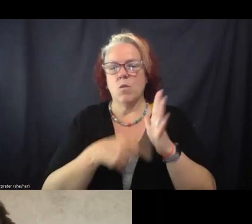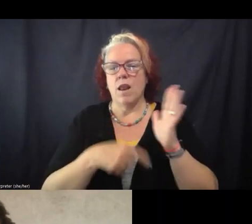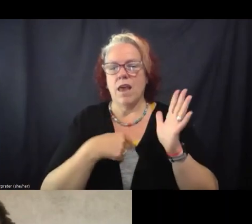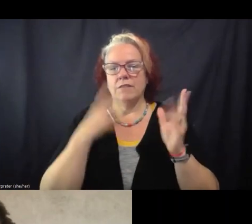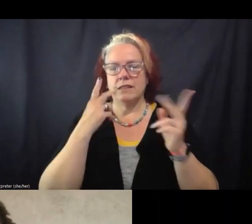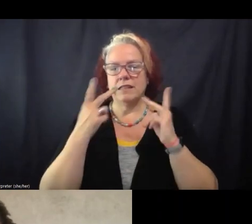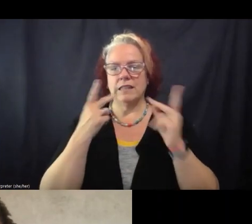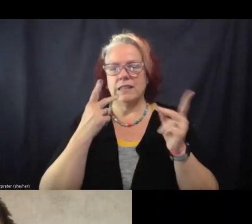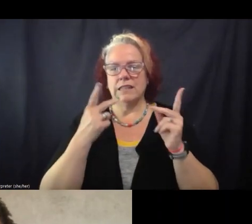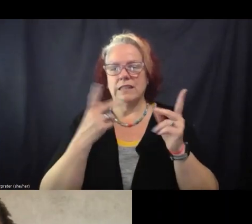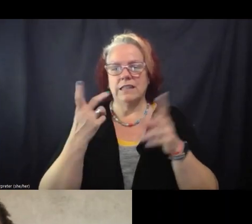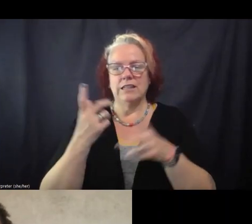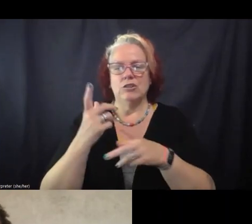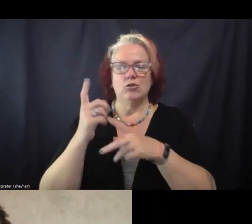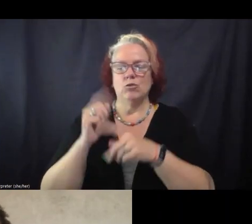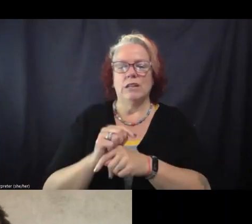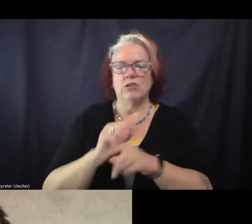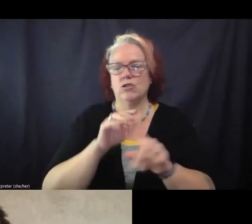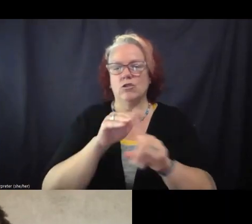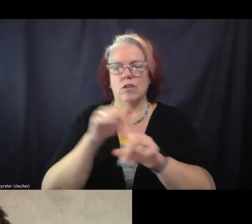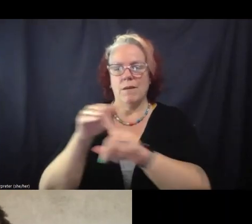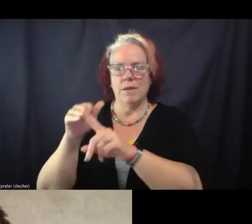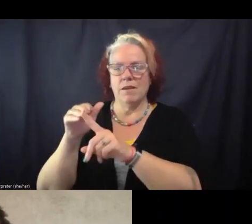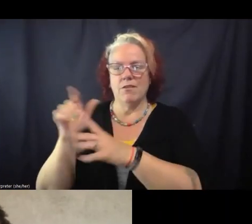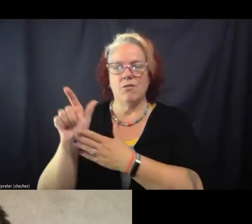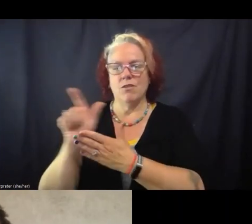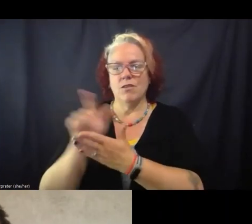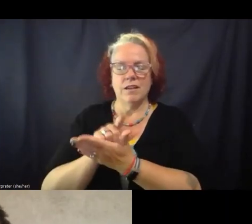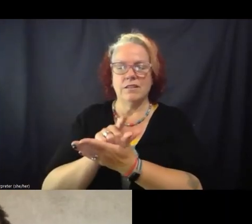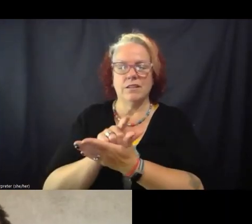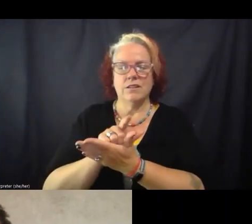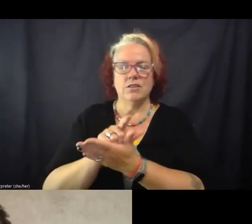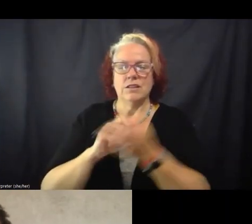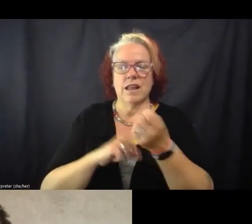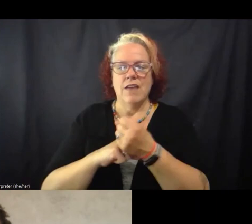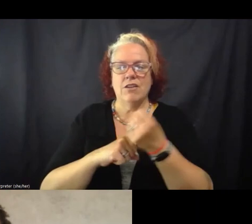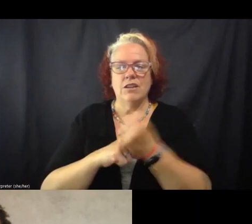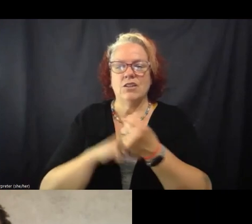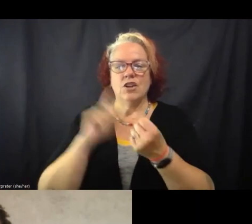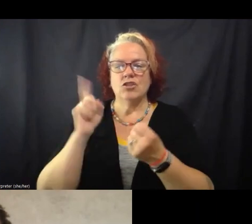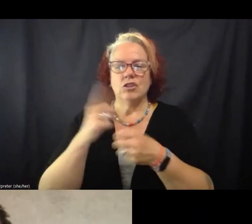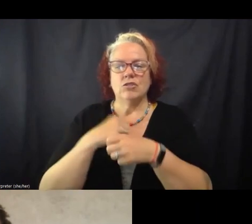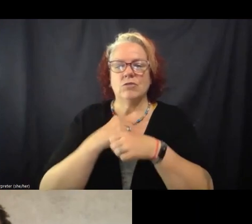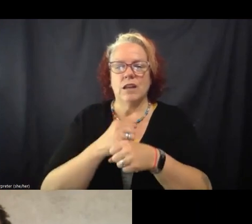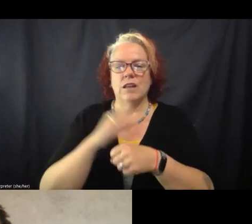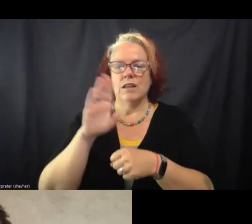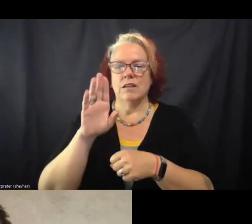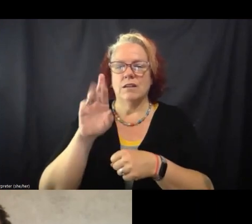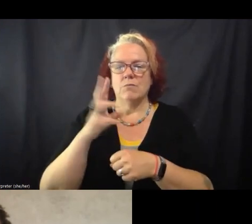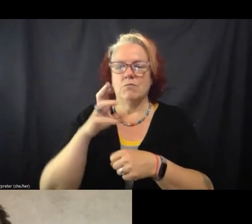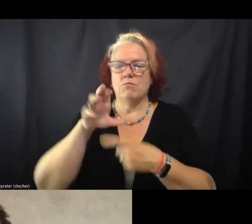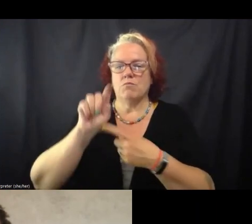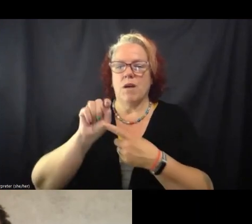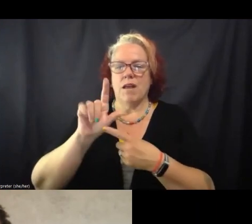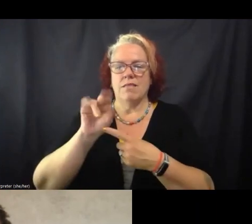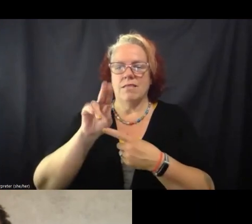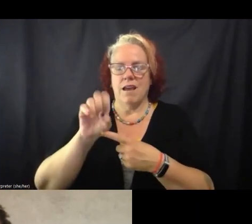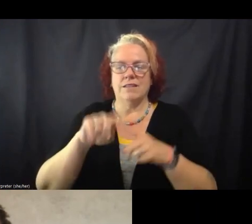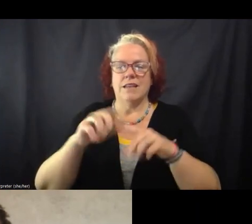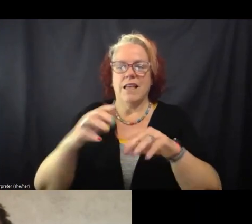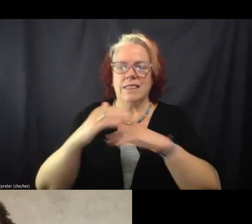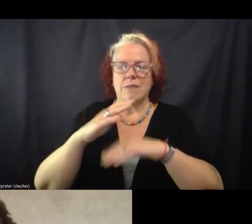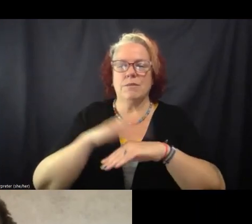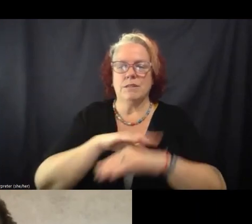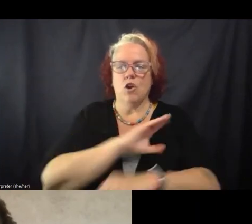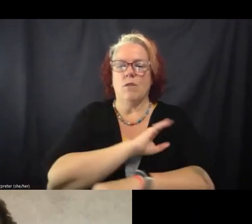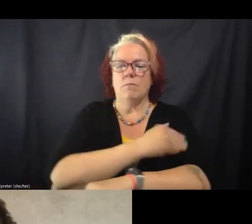traditional lobbying or legislative advocacy or policy advocacy, like just creating bright lines and just creating limits on power because we